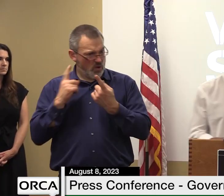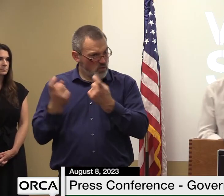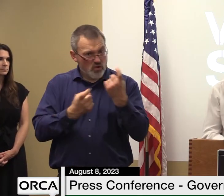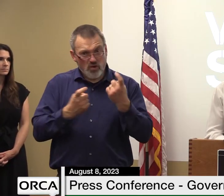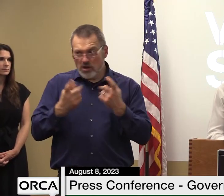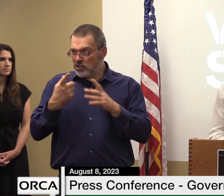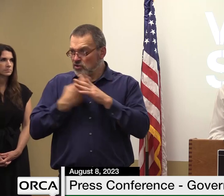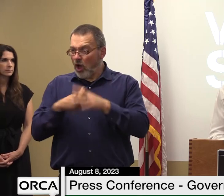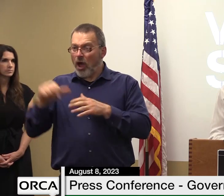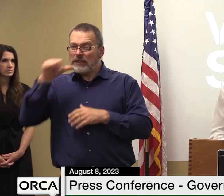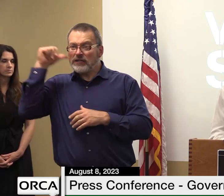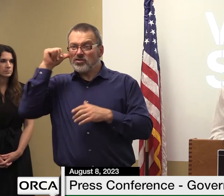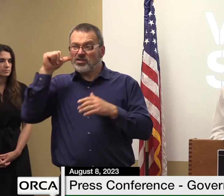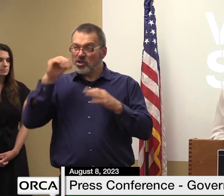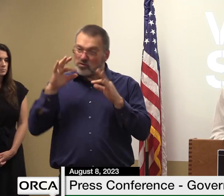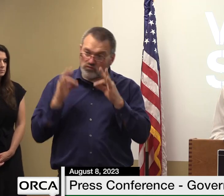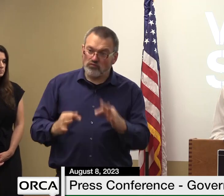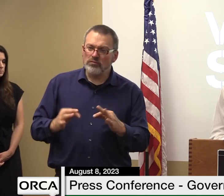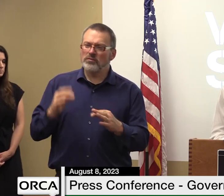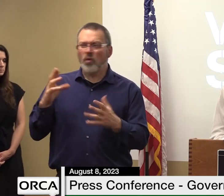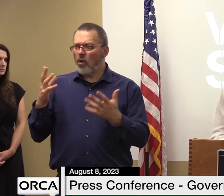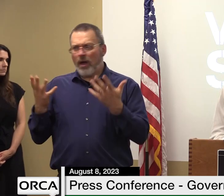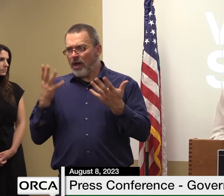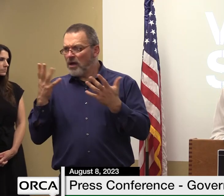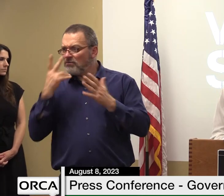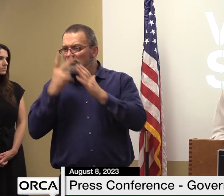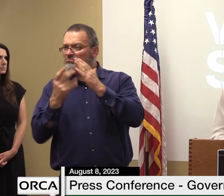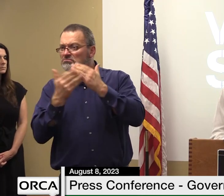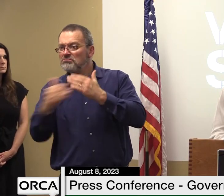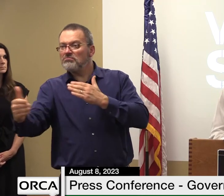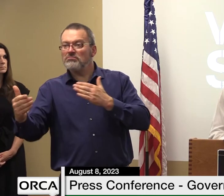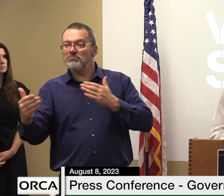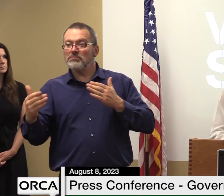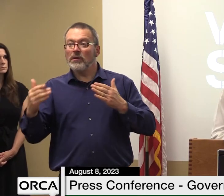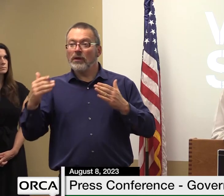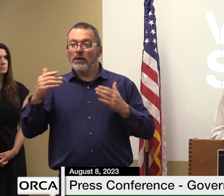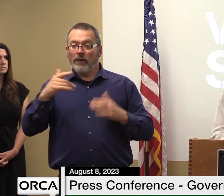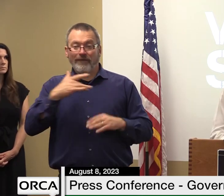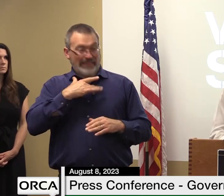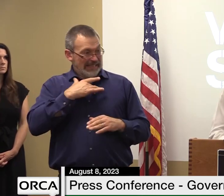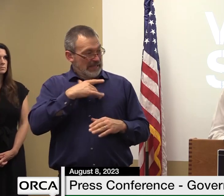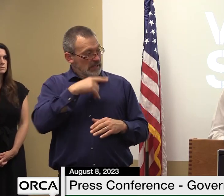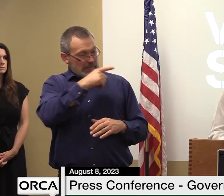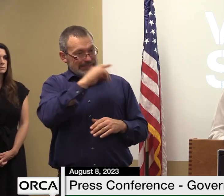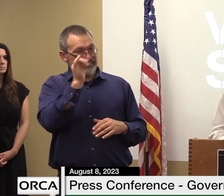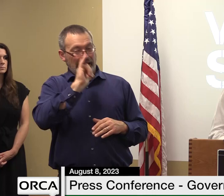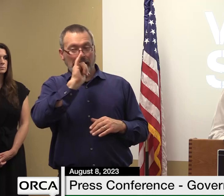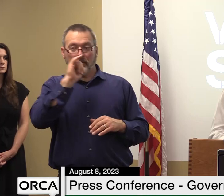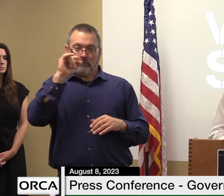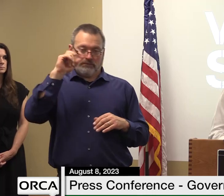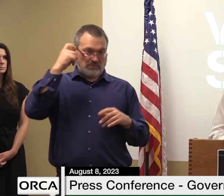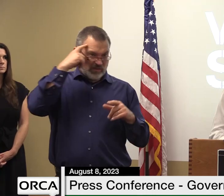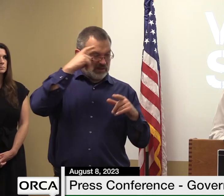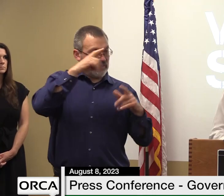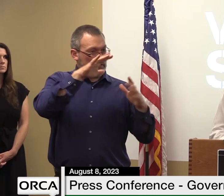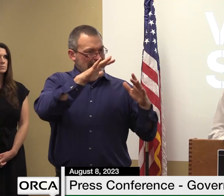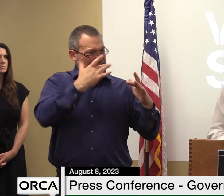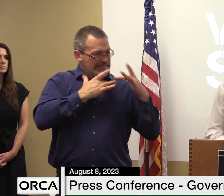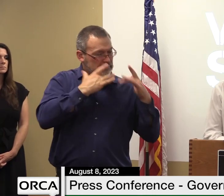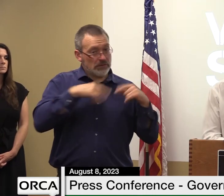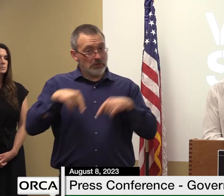um the short-term nature of this really i don't know the same pressures apply normally unfortunately